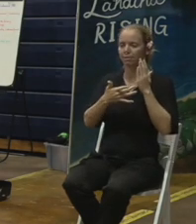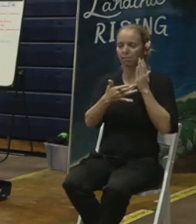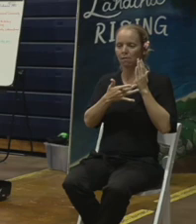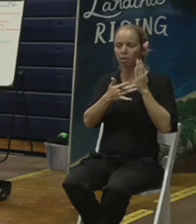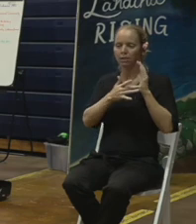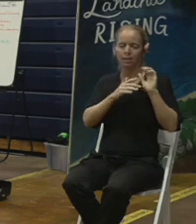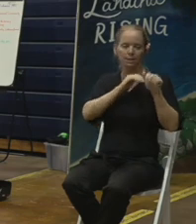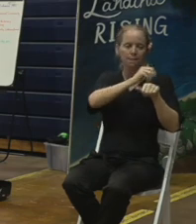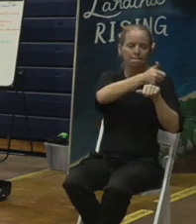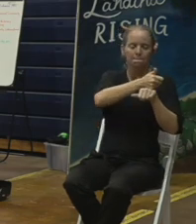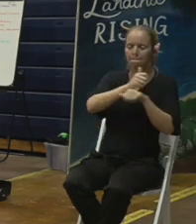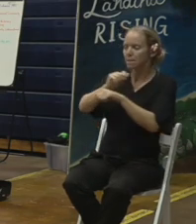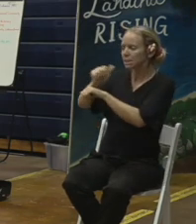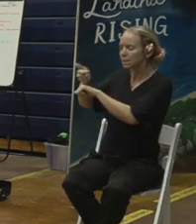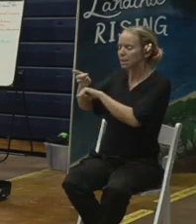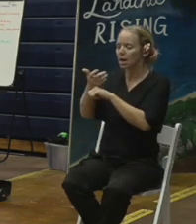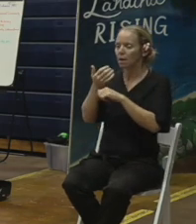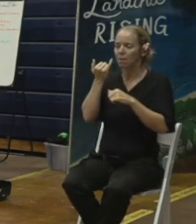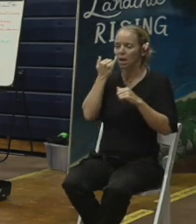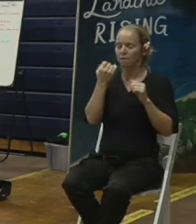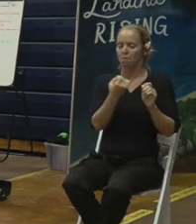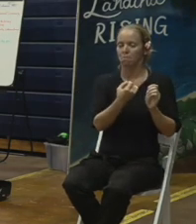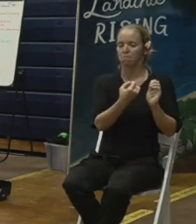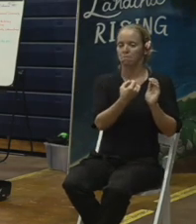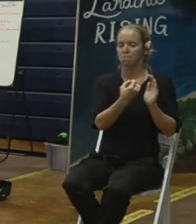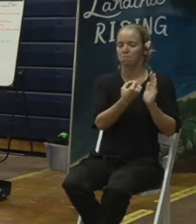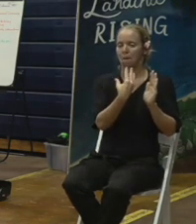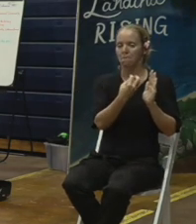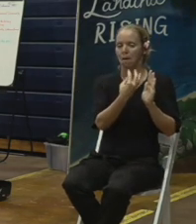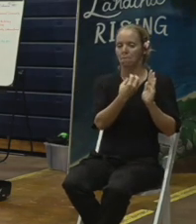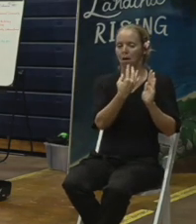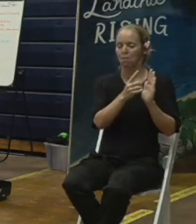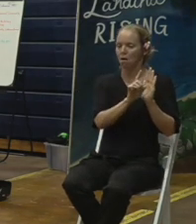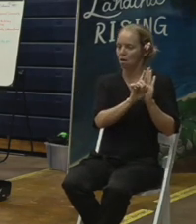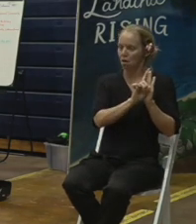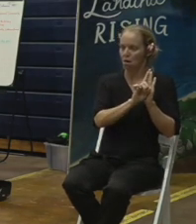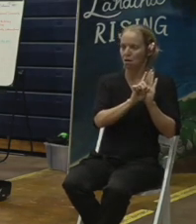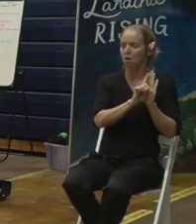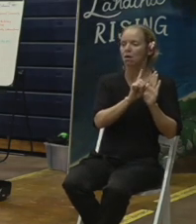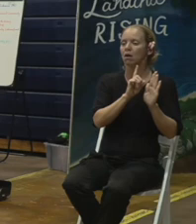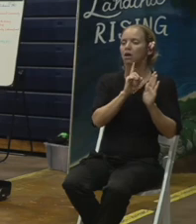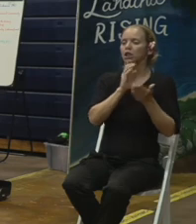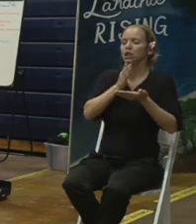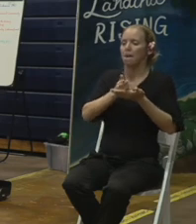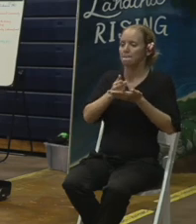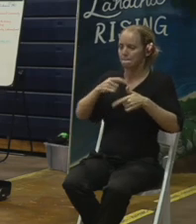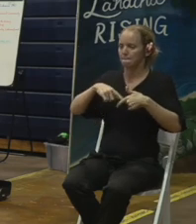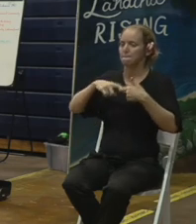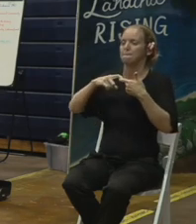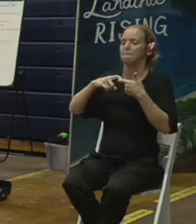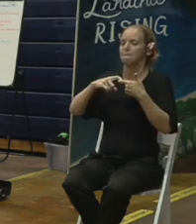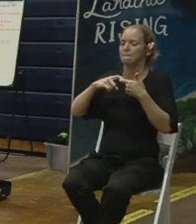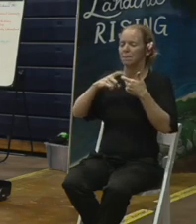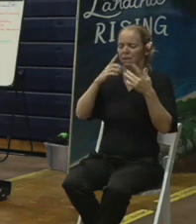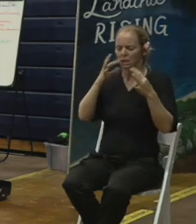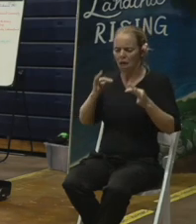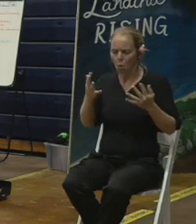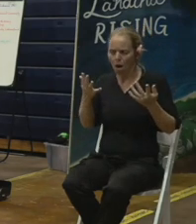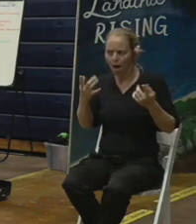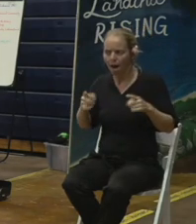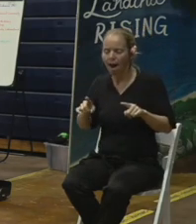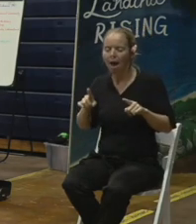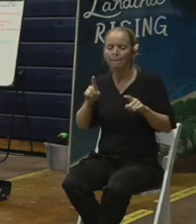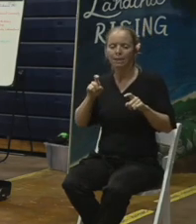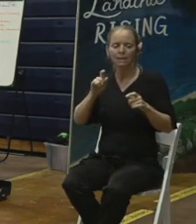triggers any type of thing that would be concerning all operations stop and they determine okay what is happening do we need to